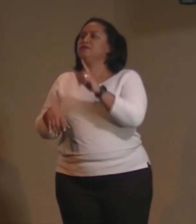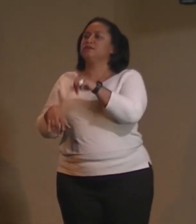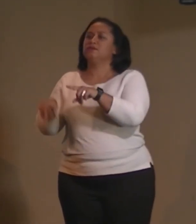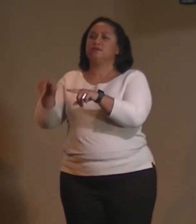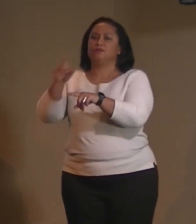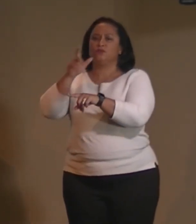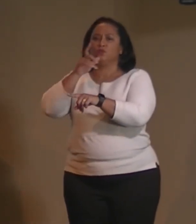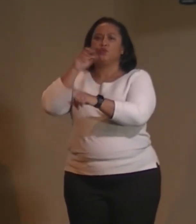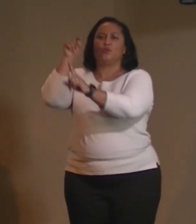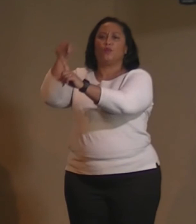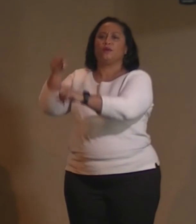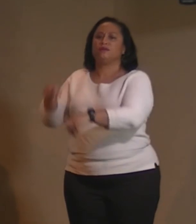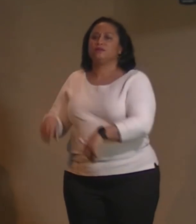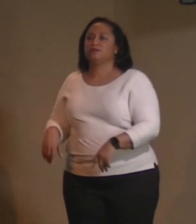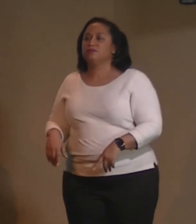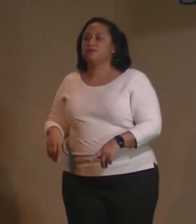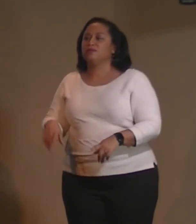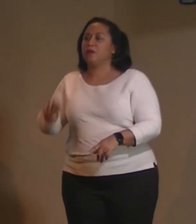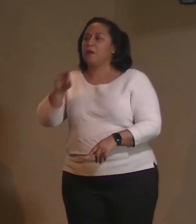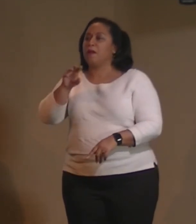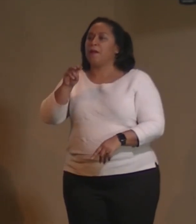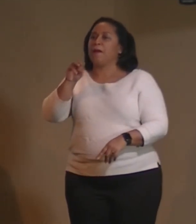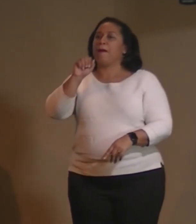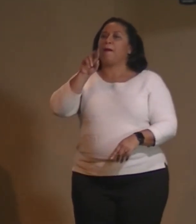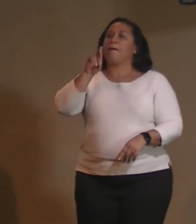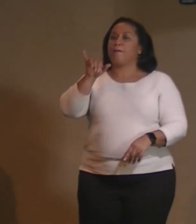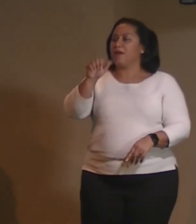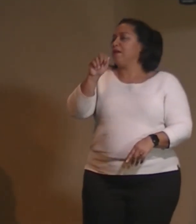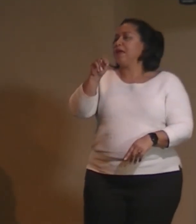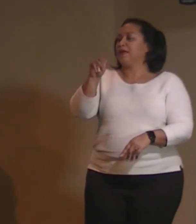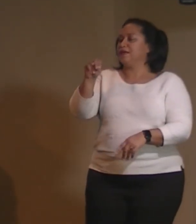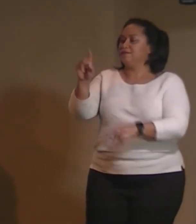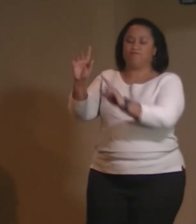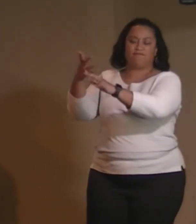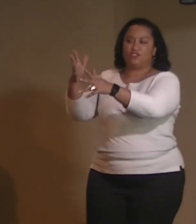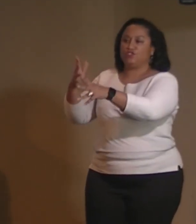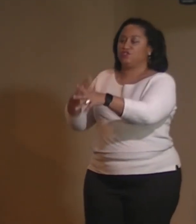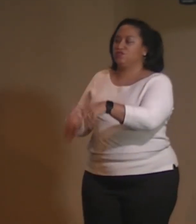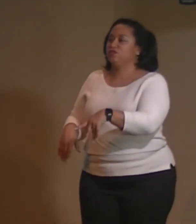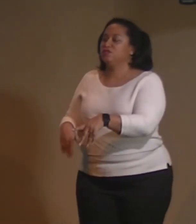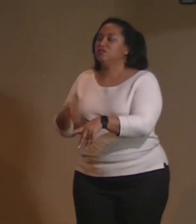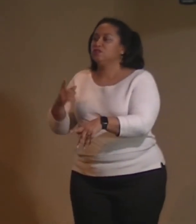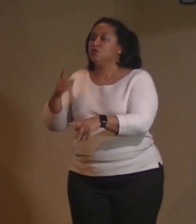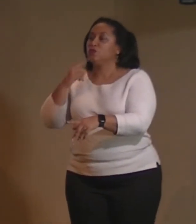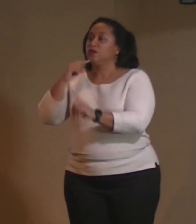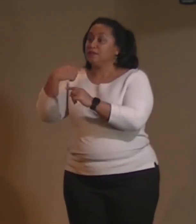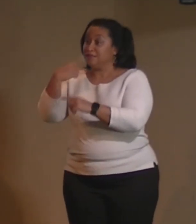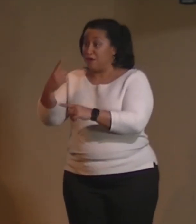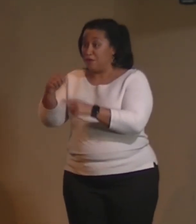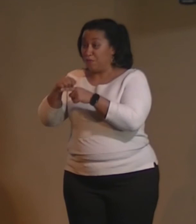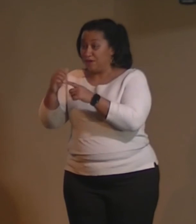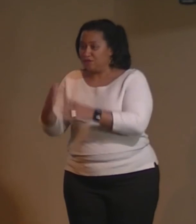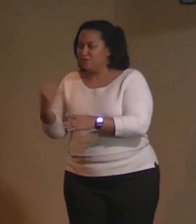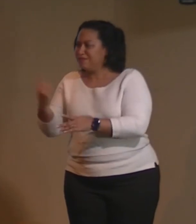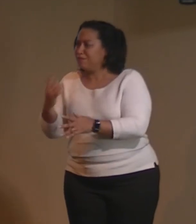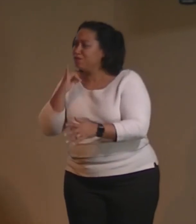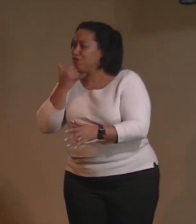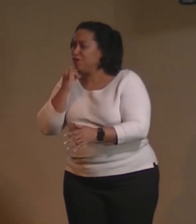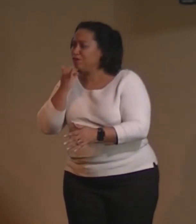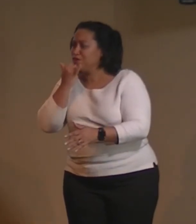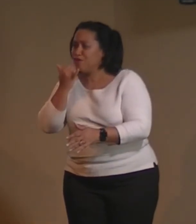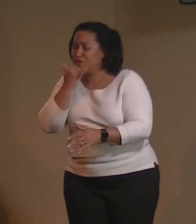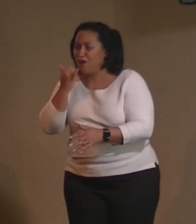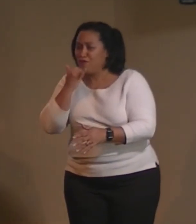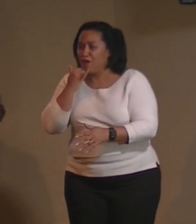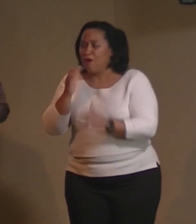I don't know who you're pointing at. So, I said Mary Ann first. So, we go to the practitioners and we say, something's going wrong, something's going wrong, something's going wrong, pray for